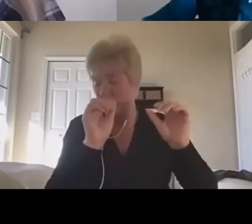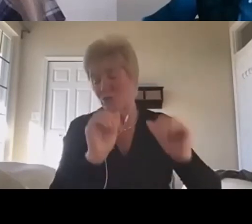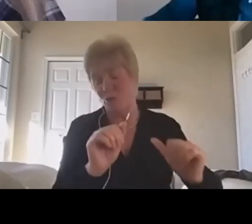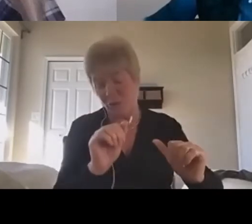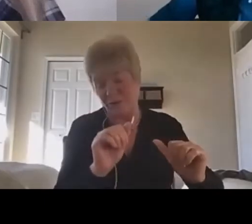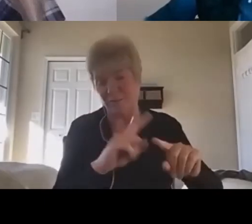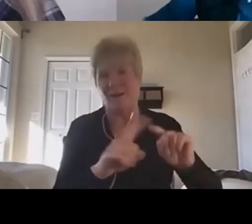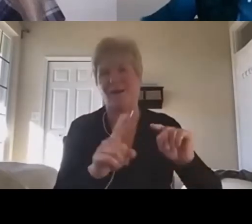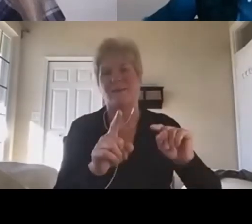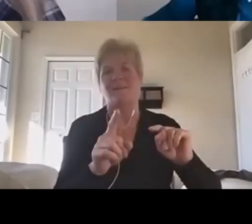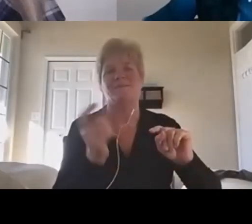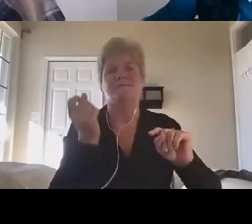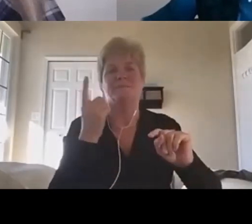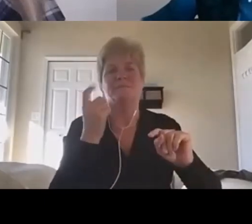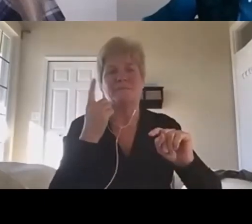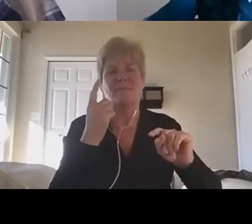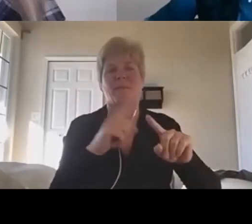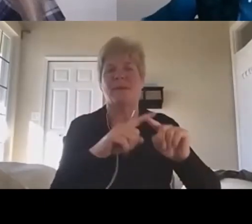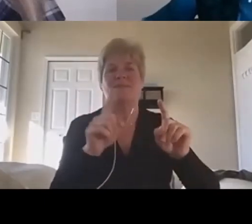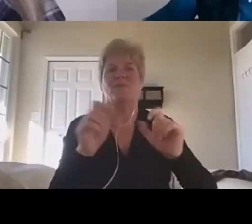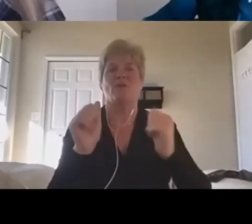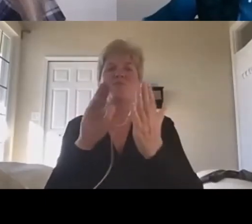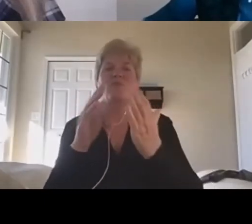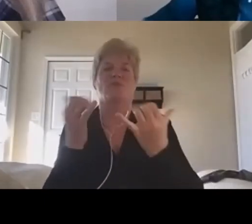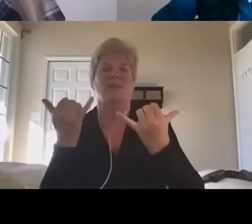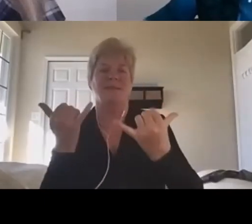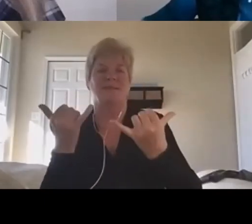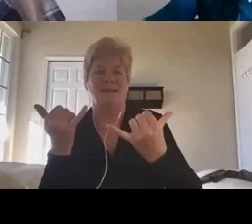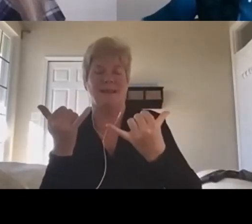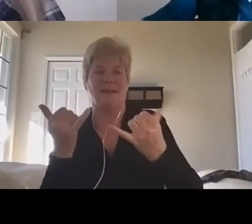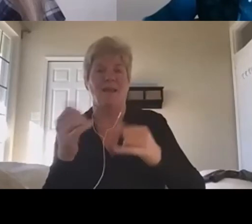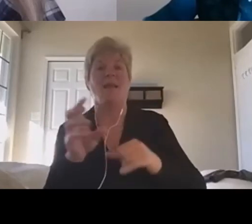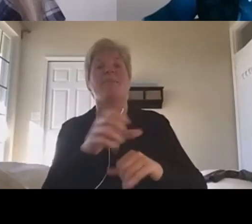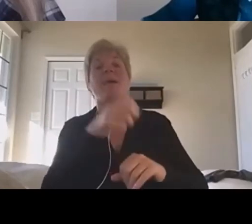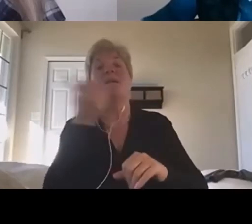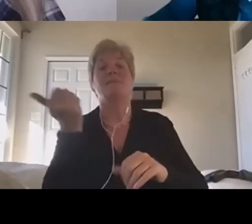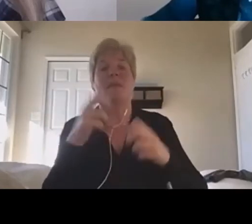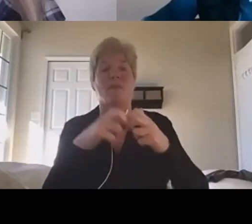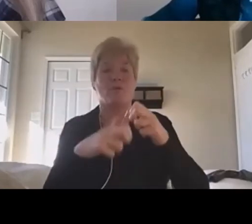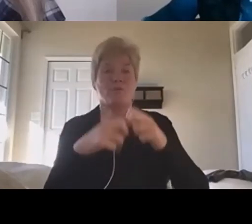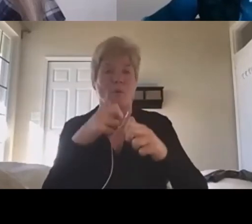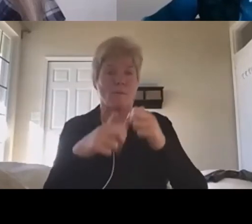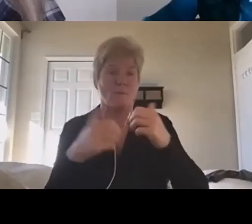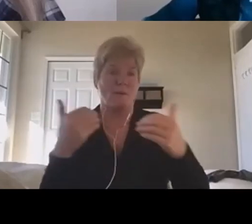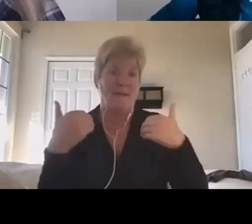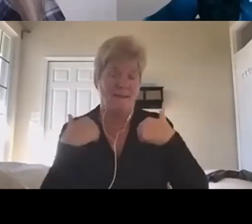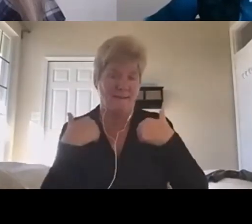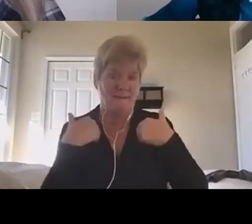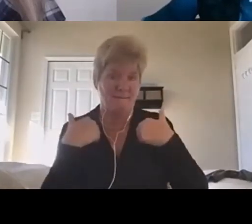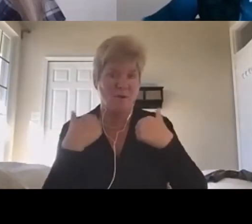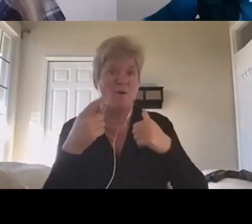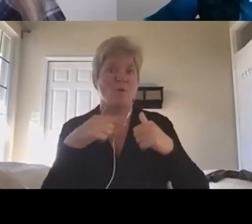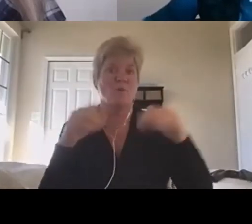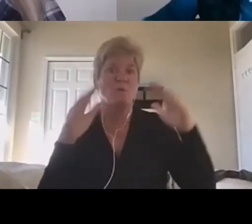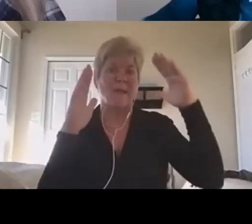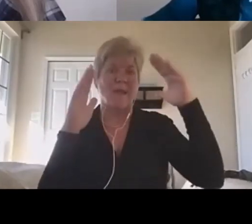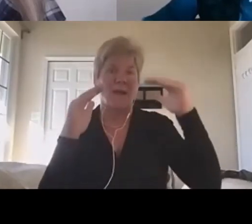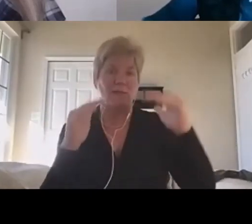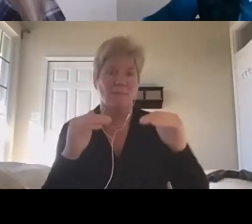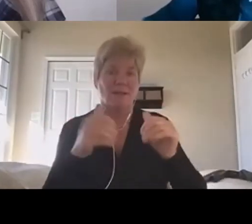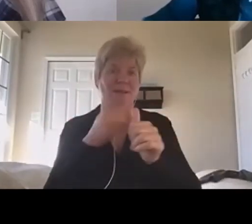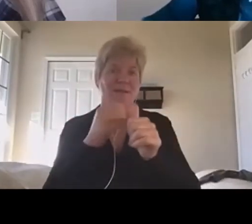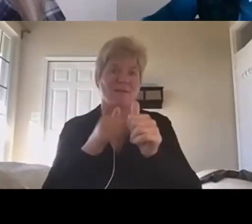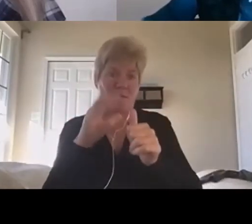today, right? And I think that's the other problem we have is we expect every company to do this.